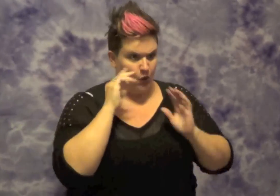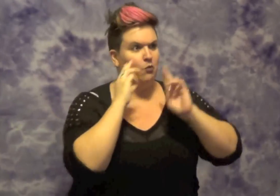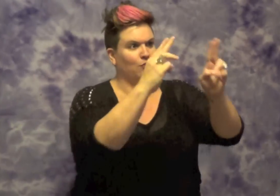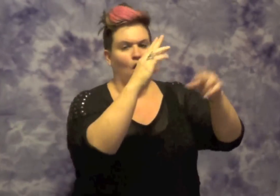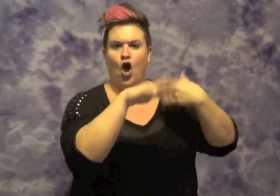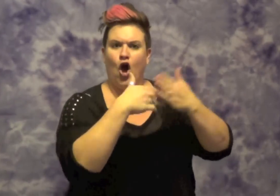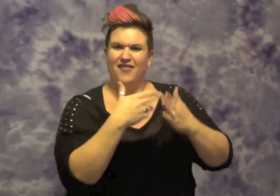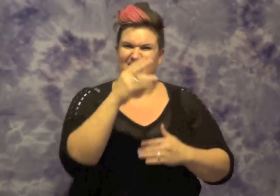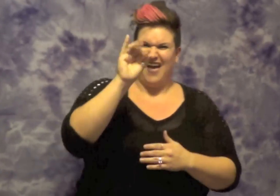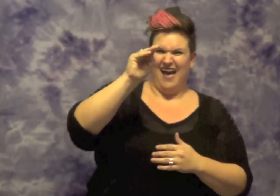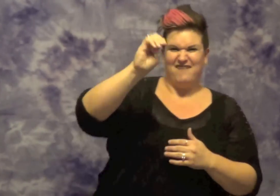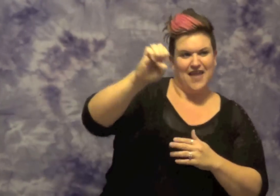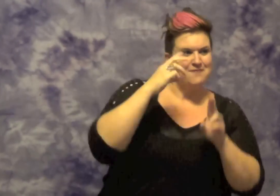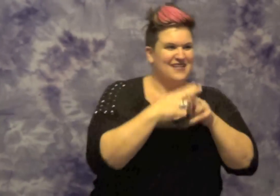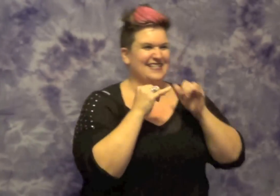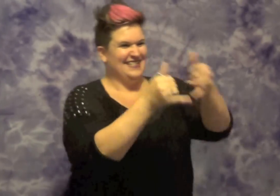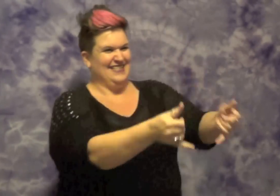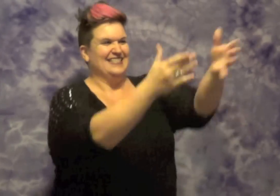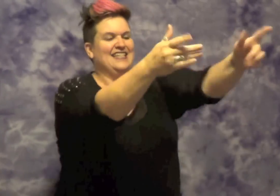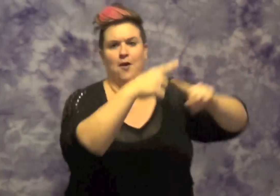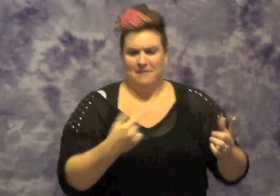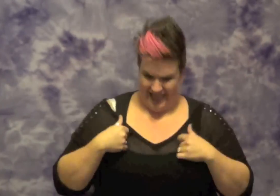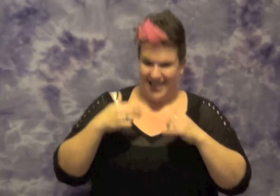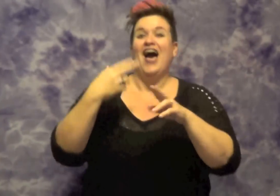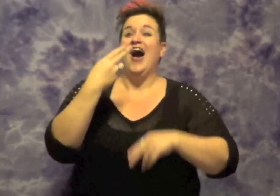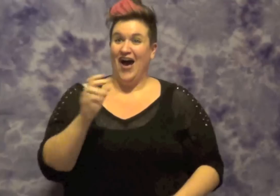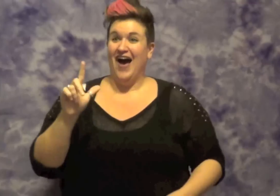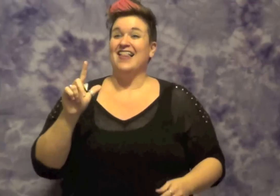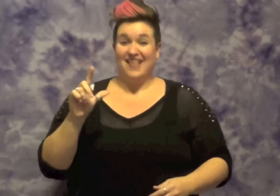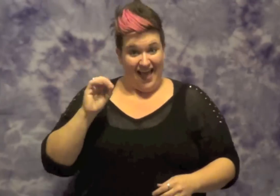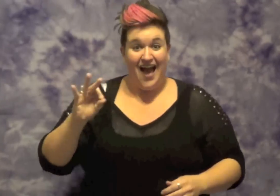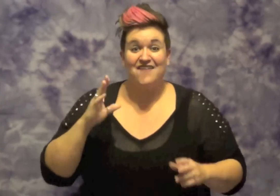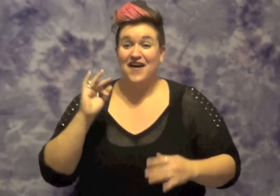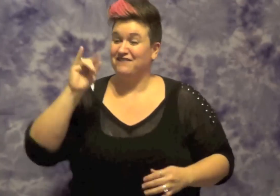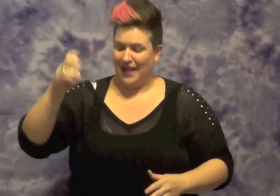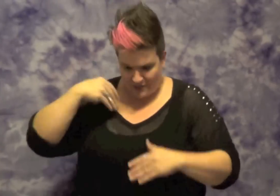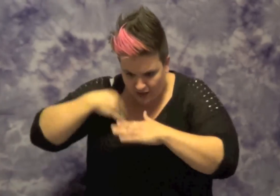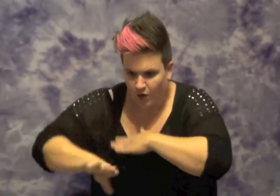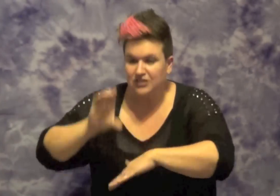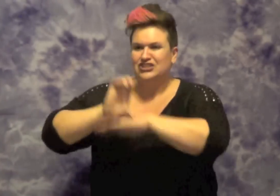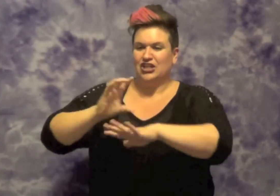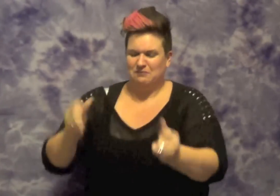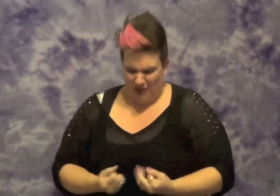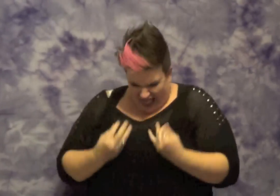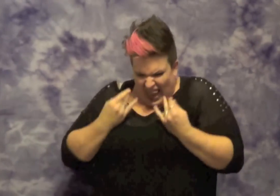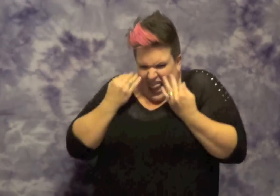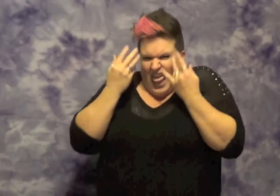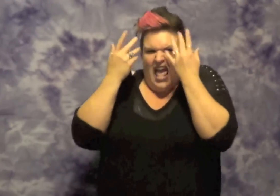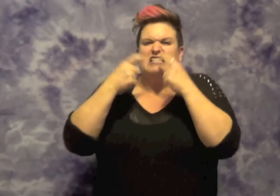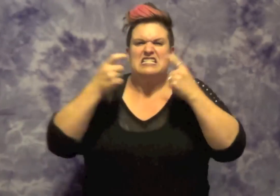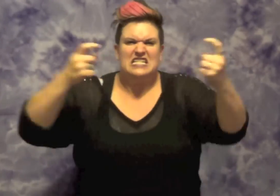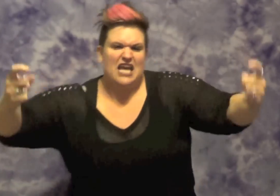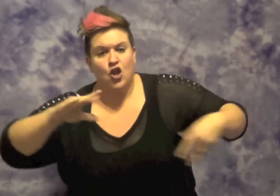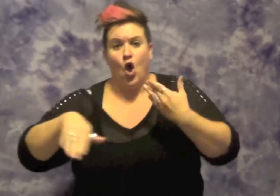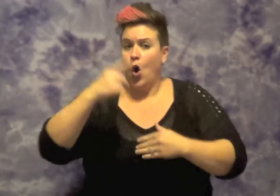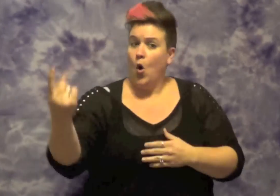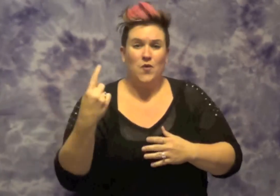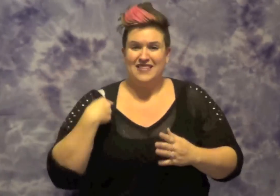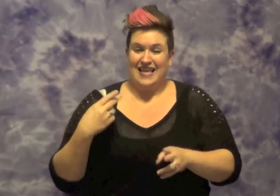into the motherfucking rockin'. Roll Hall of Fame, even though I walk in the church and burst in a ball of flames. Only Hall of Fame I'll be inducted in is the alcohol of fame